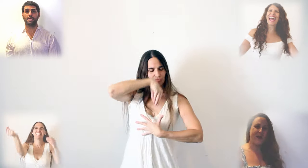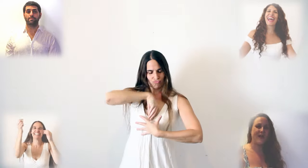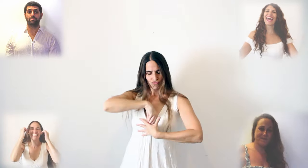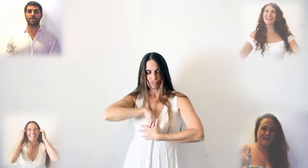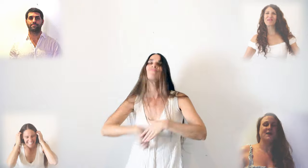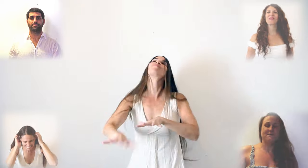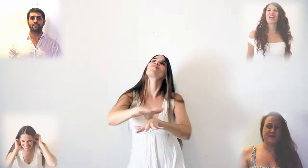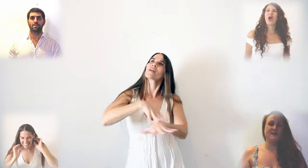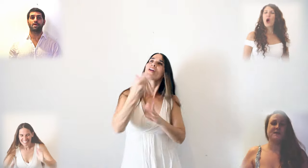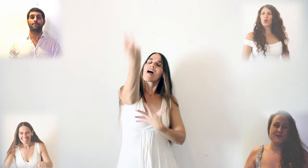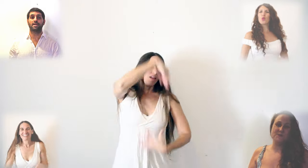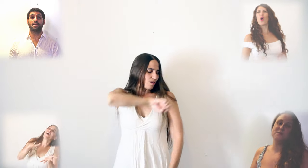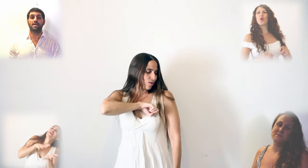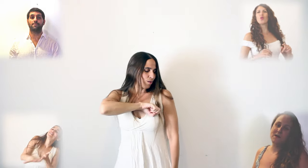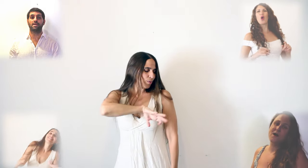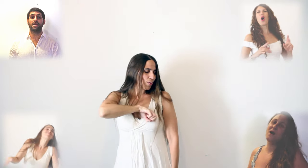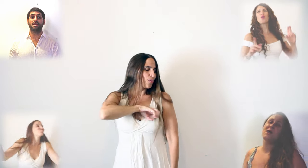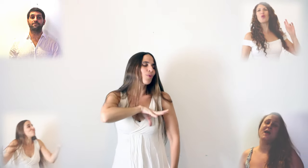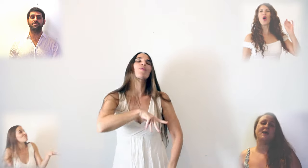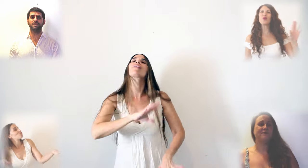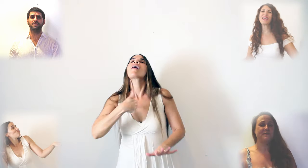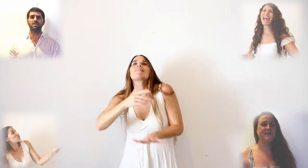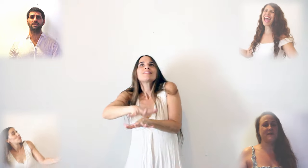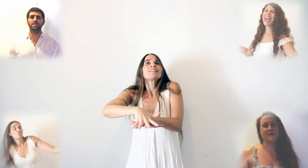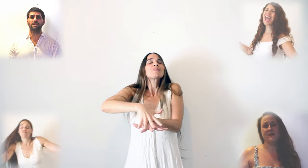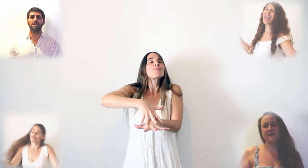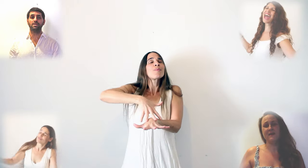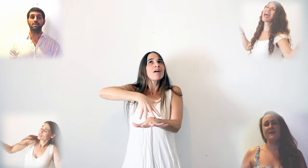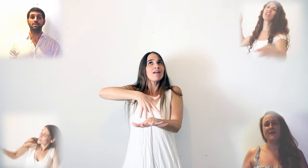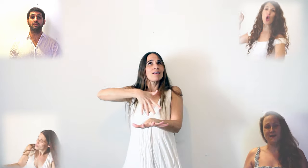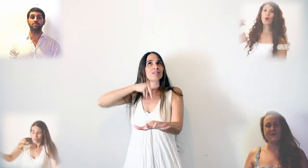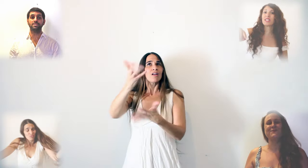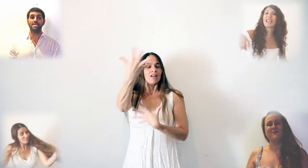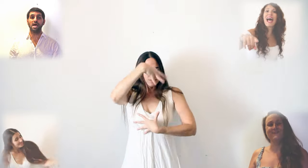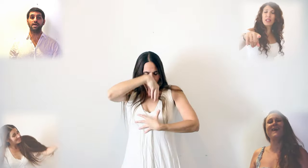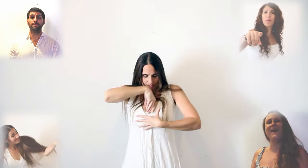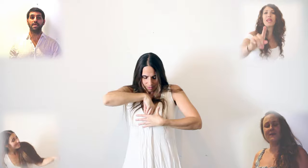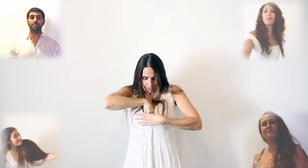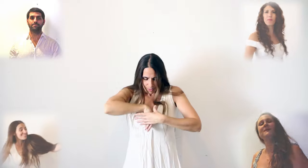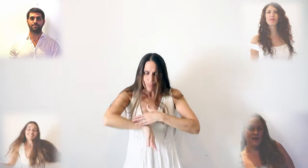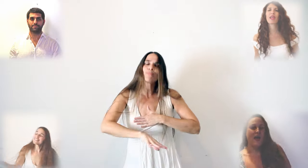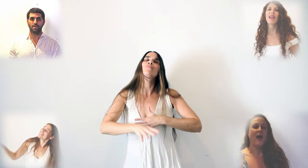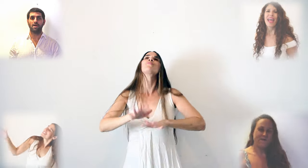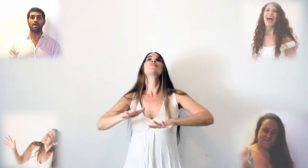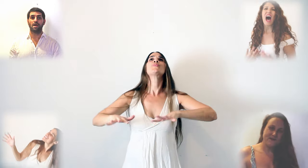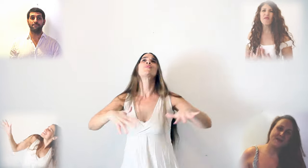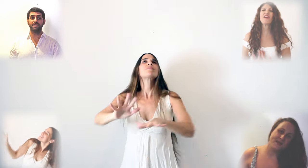inside me Feel you in my heart And I feel you inside me